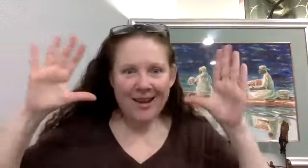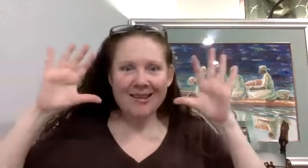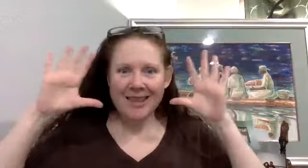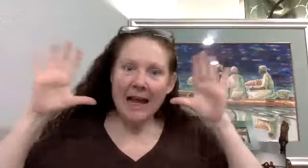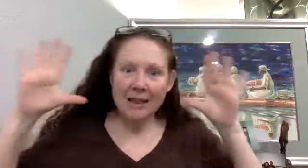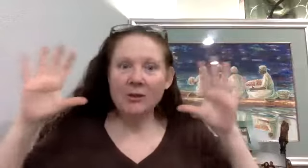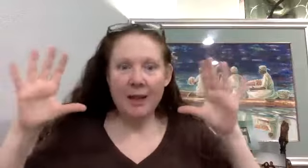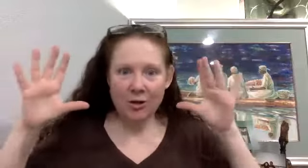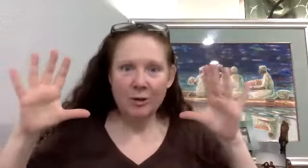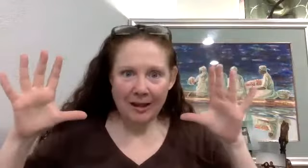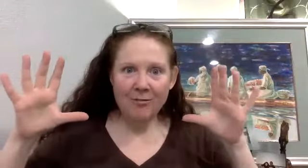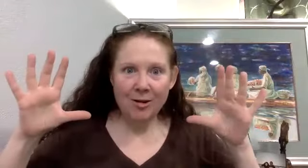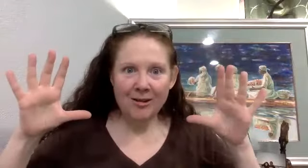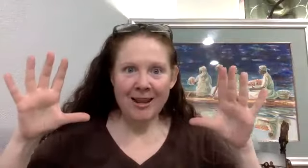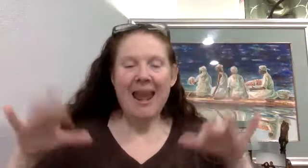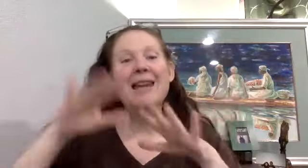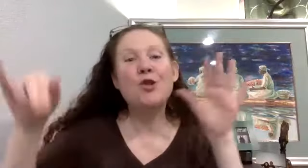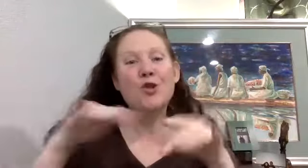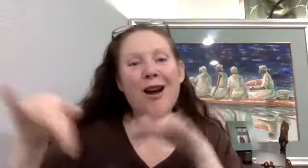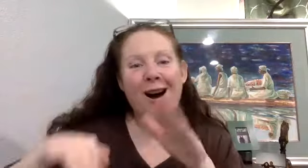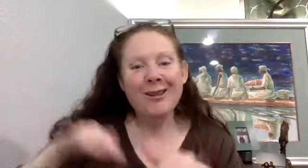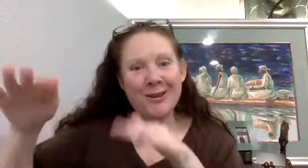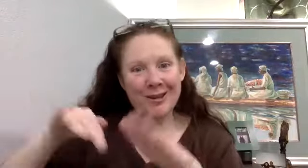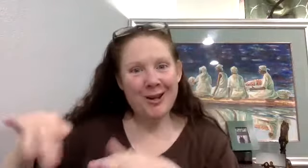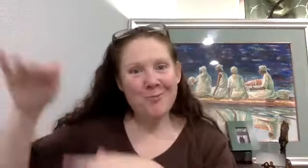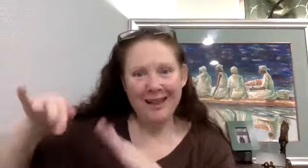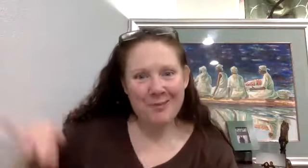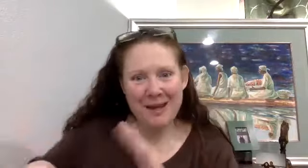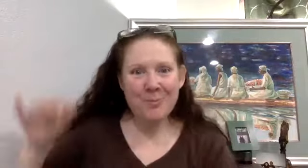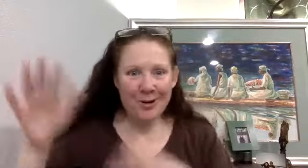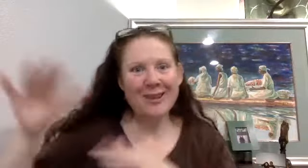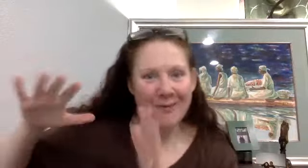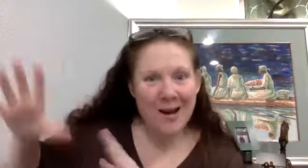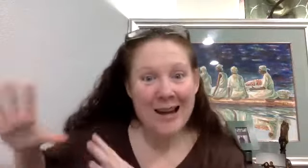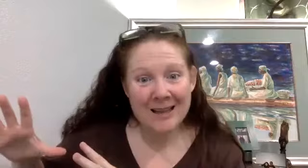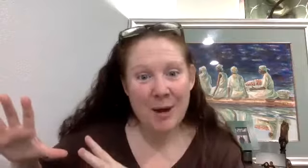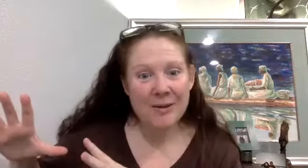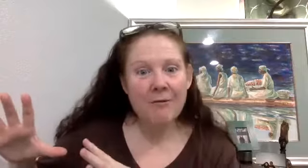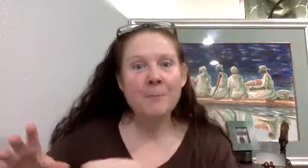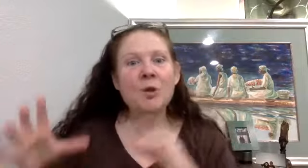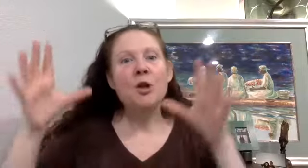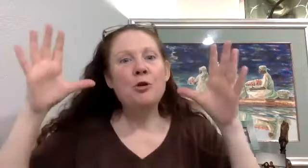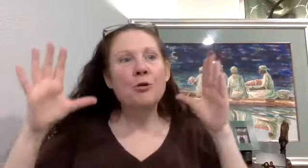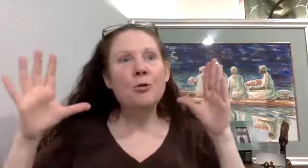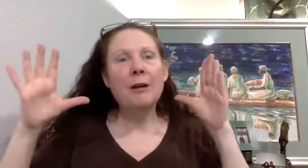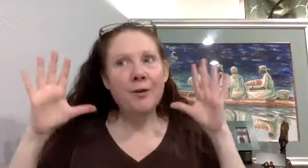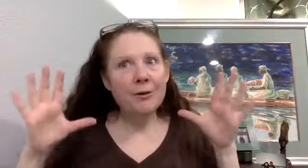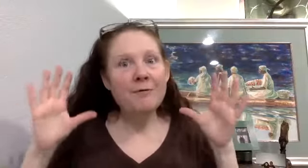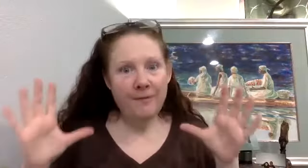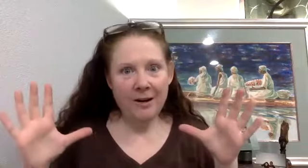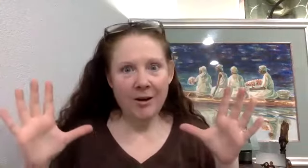at that intellectual level and enjoy all of the, you know, meeting the people, like the fun aspects of it. You, if you're in fear,